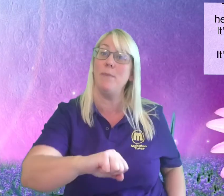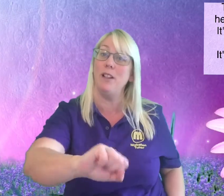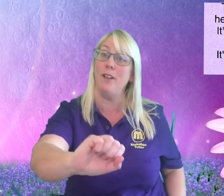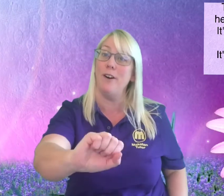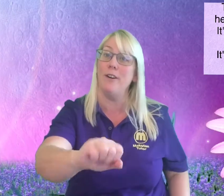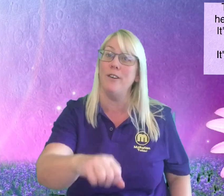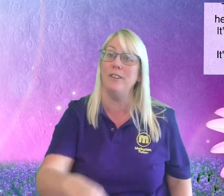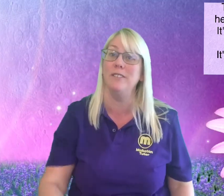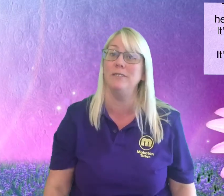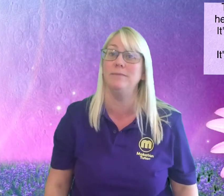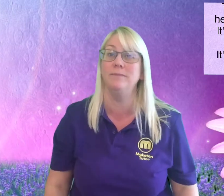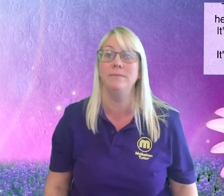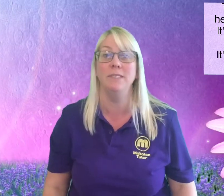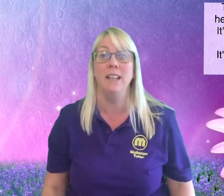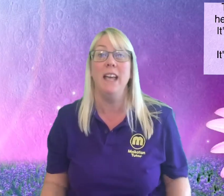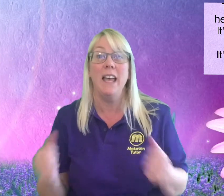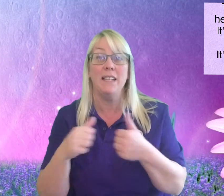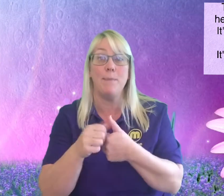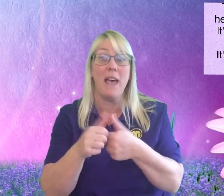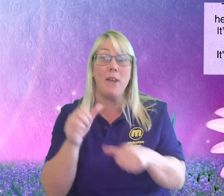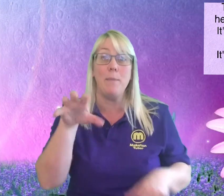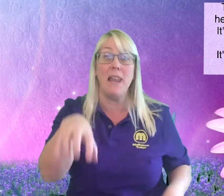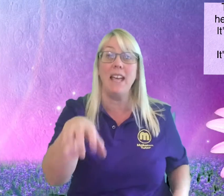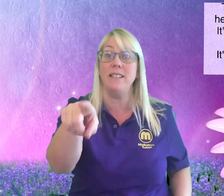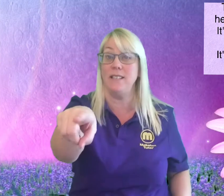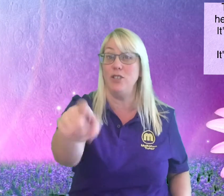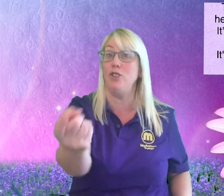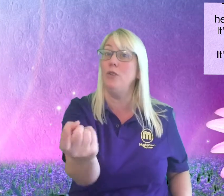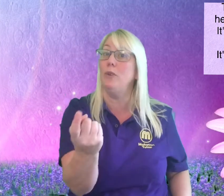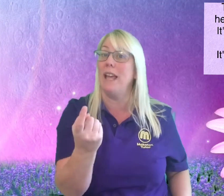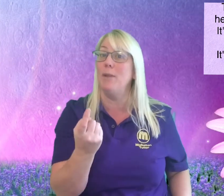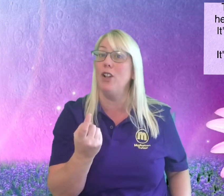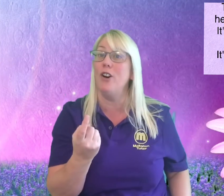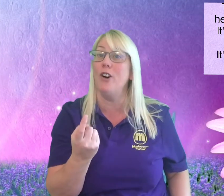belong It's a better place since you came alone